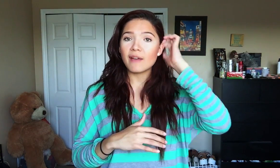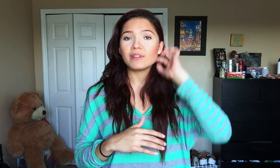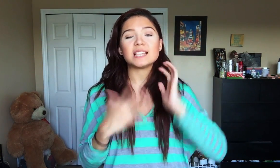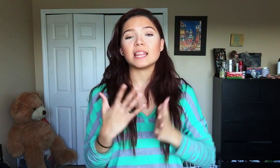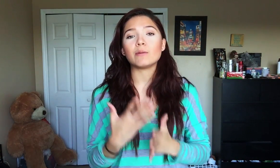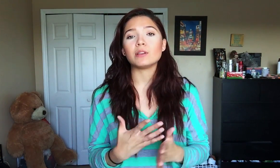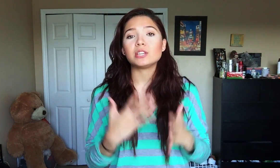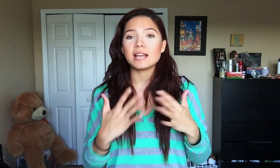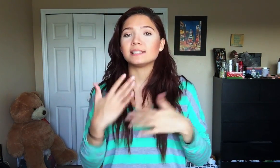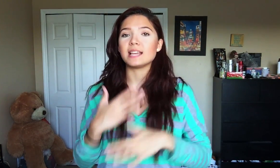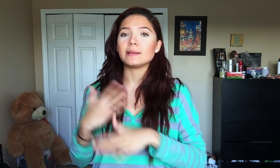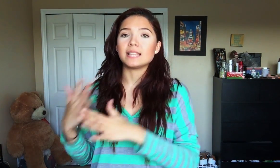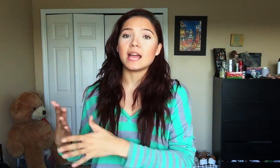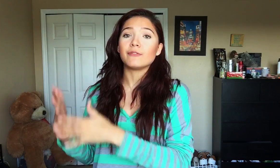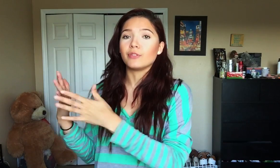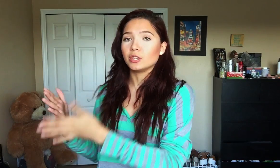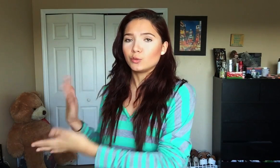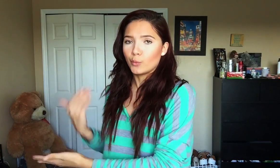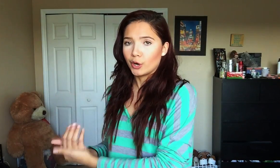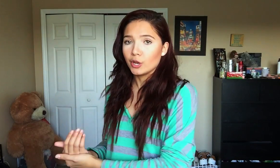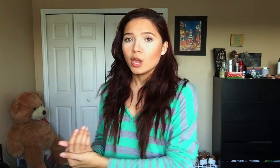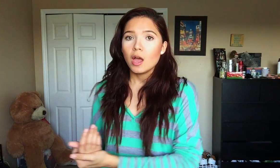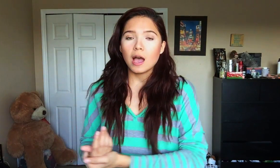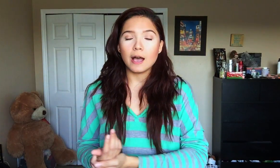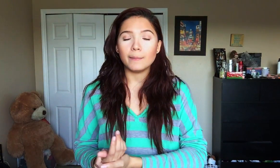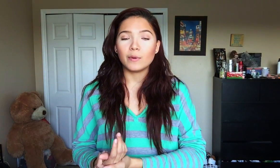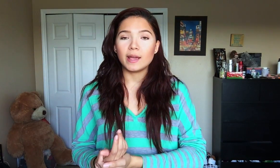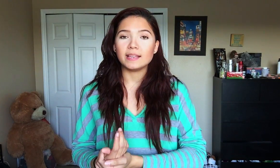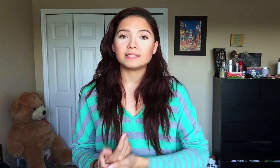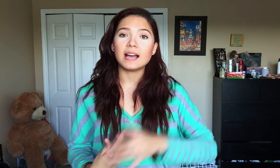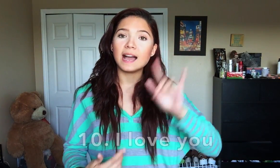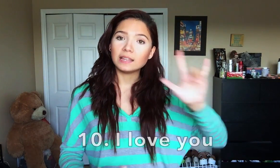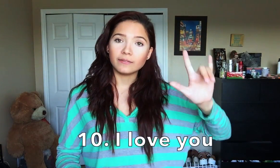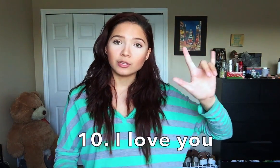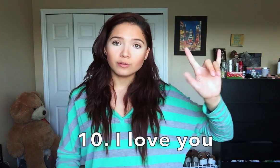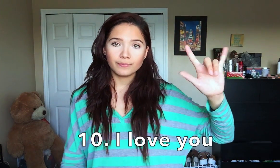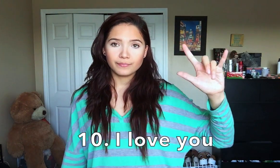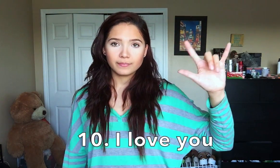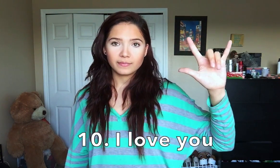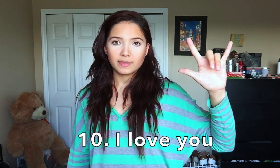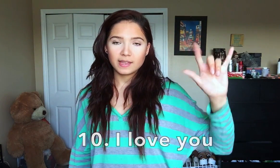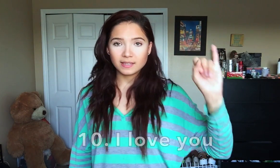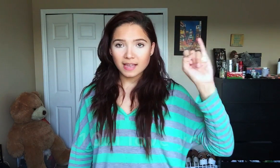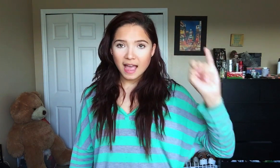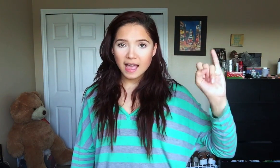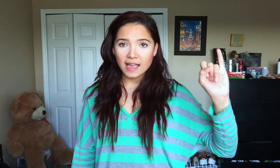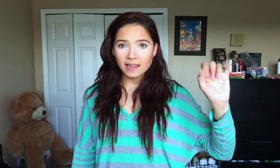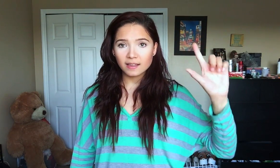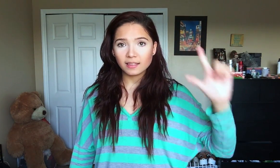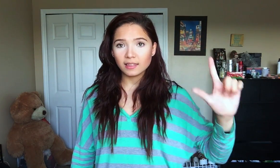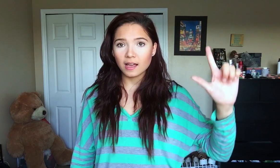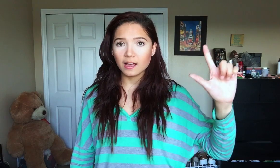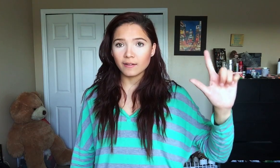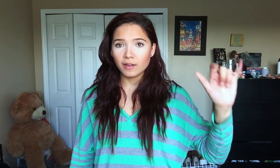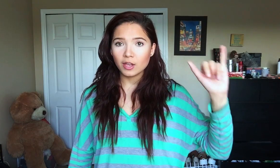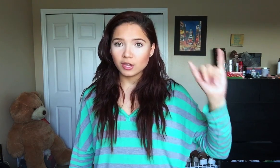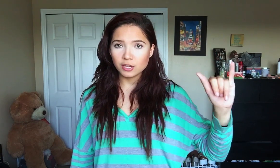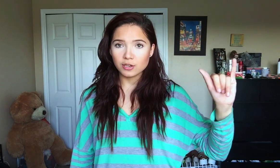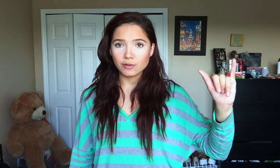every sign language has the same sign for this word um is I love you it's I love you